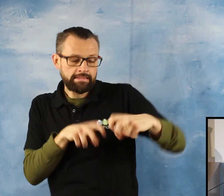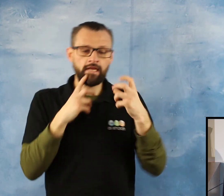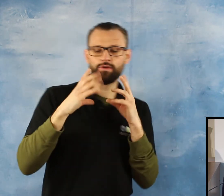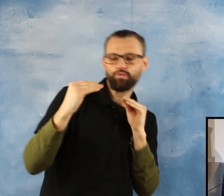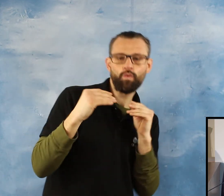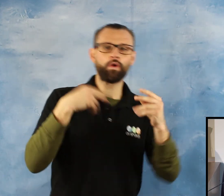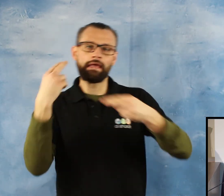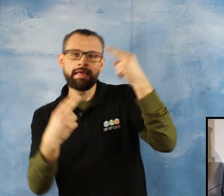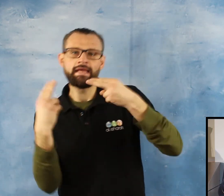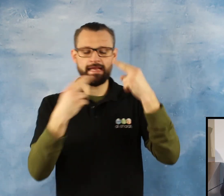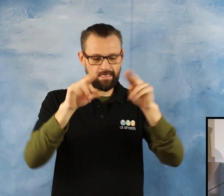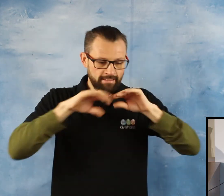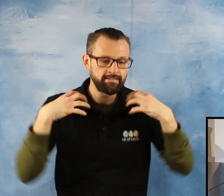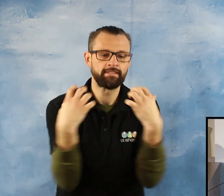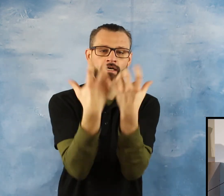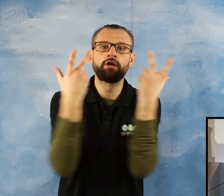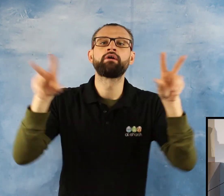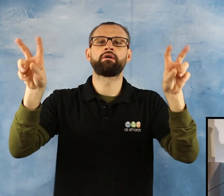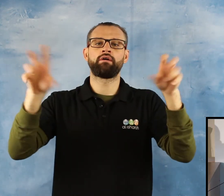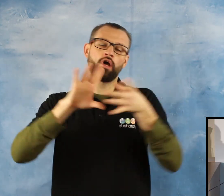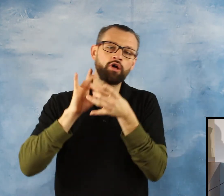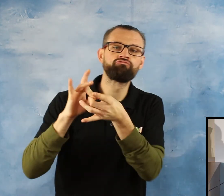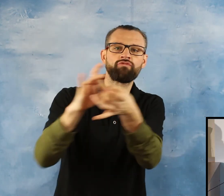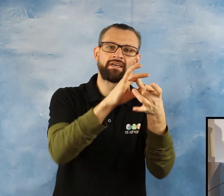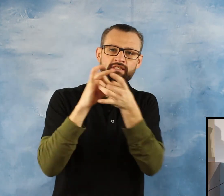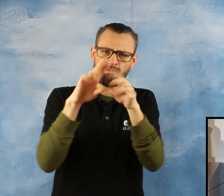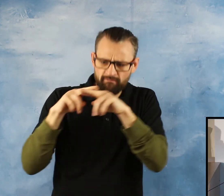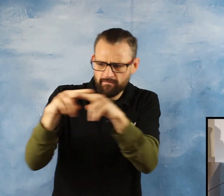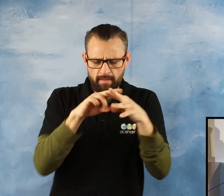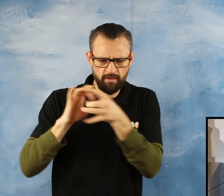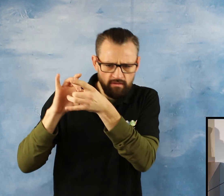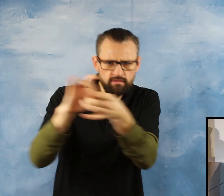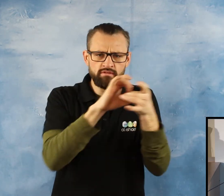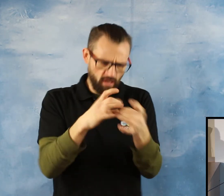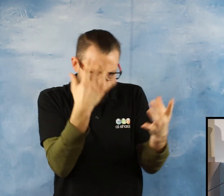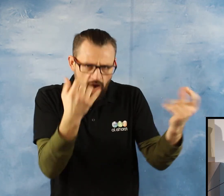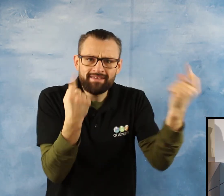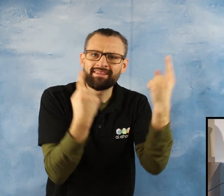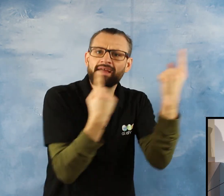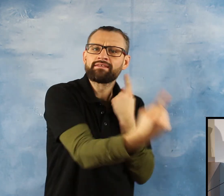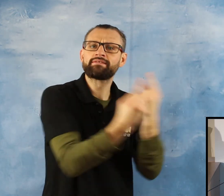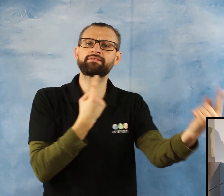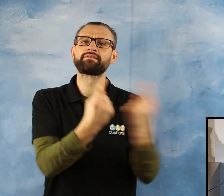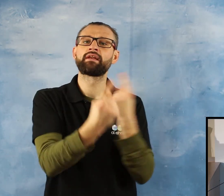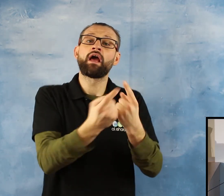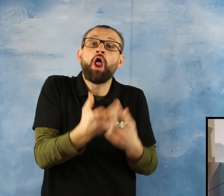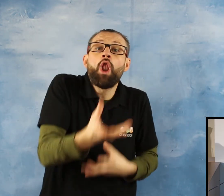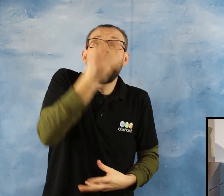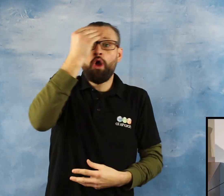relationship Family bond To them And sometimes Learning together All this should be